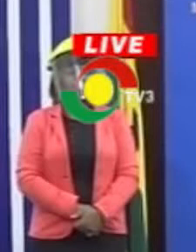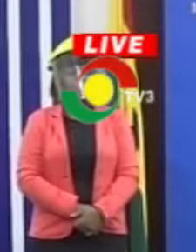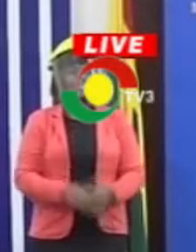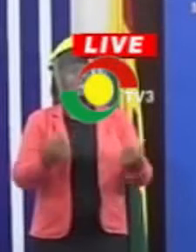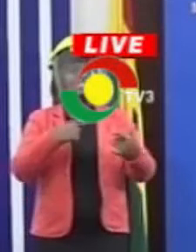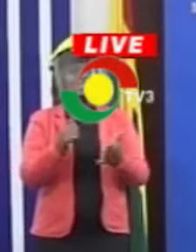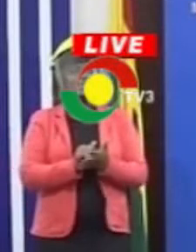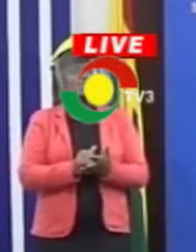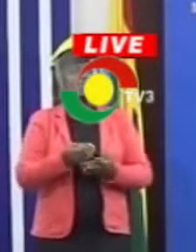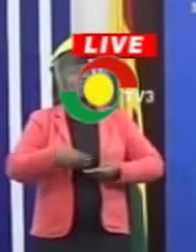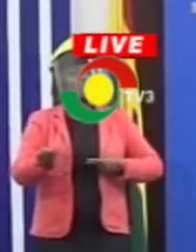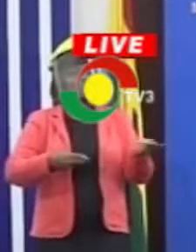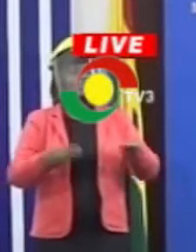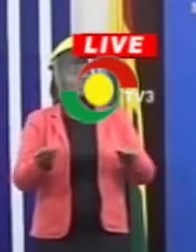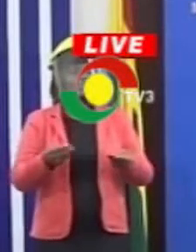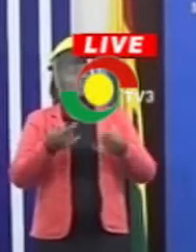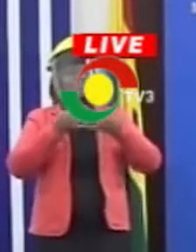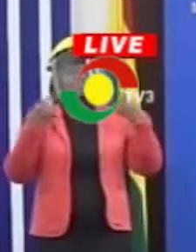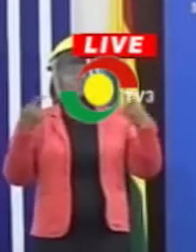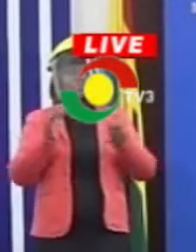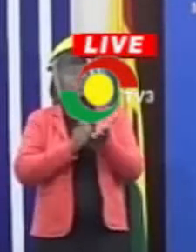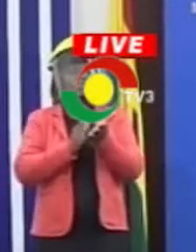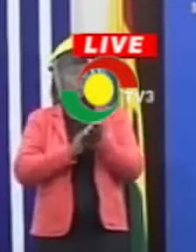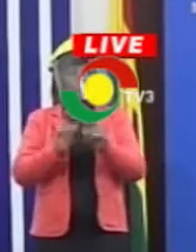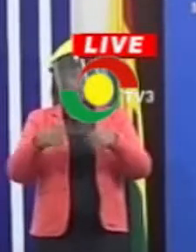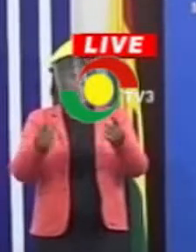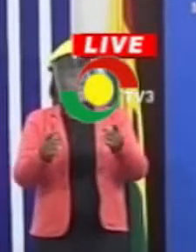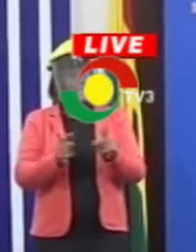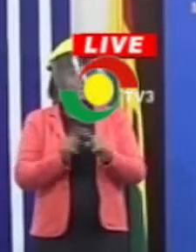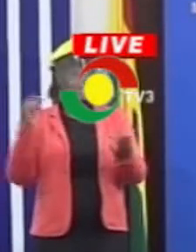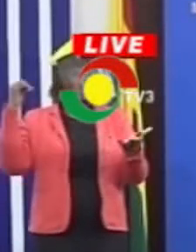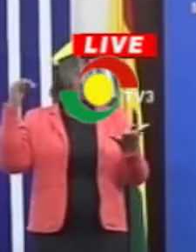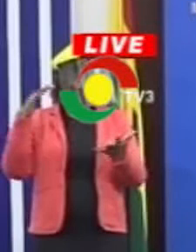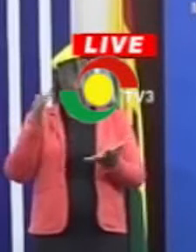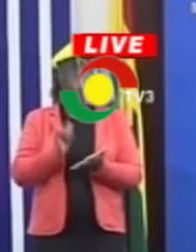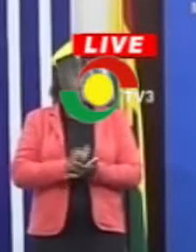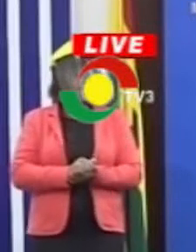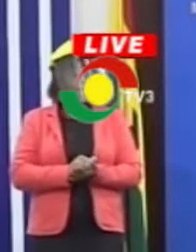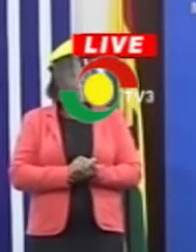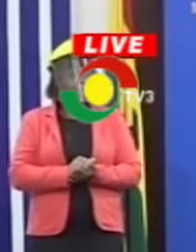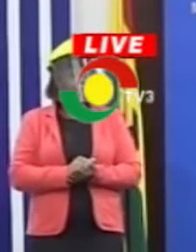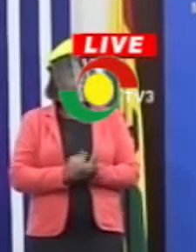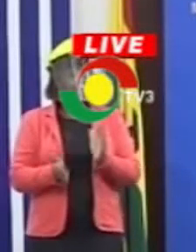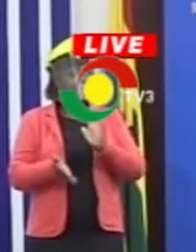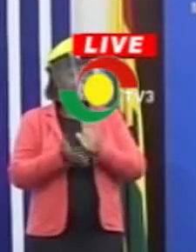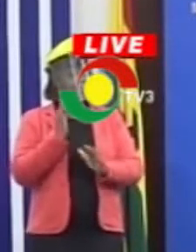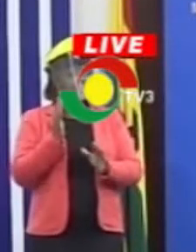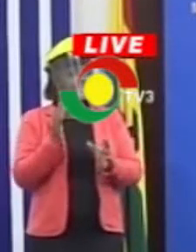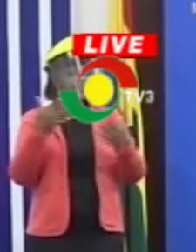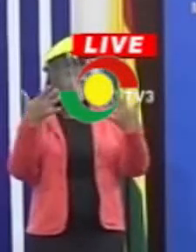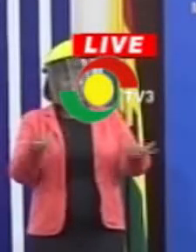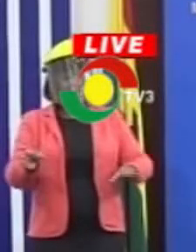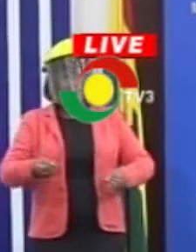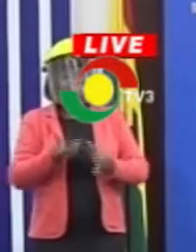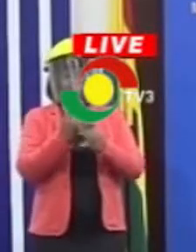That is what is happening. The distribution is ongoing. It is our expectation that as quickly as possible, they will complete the